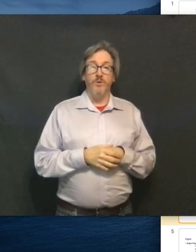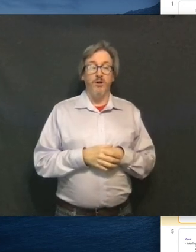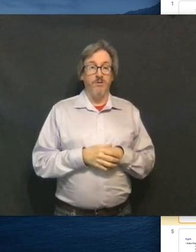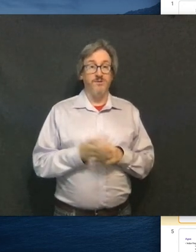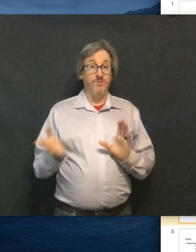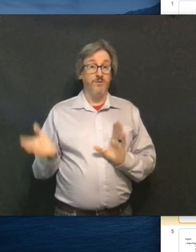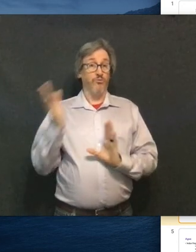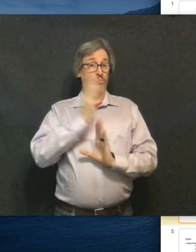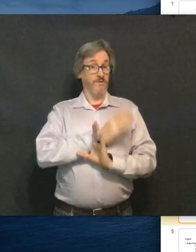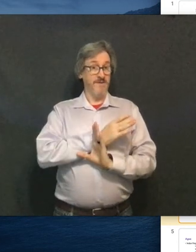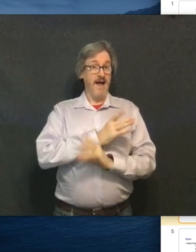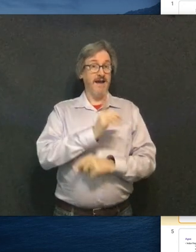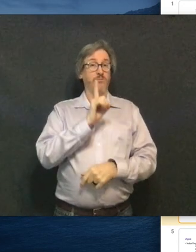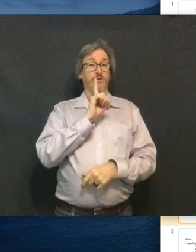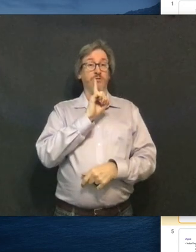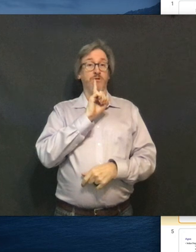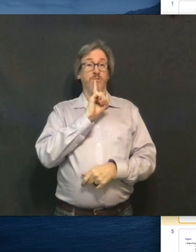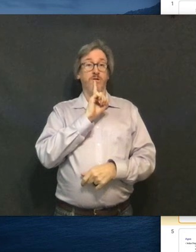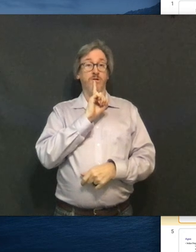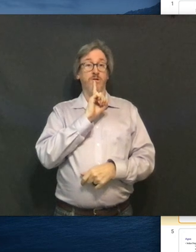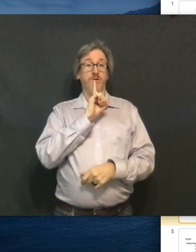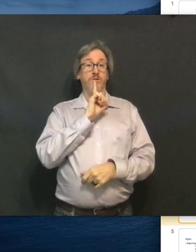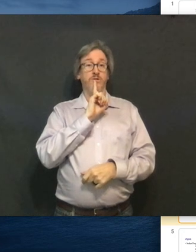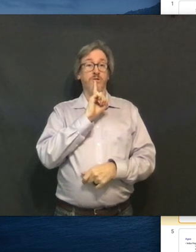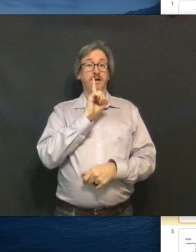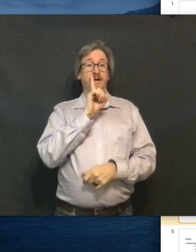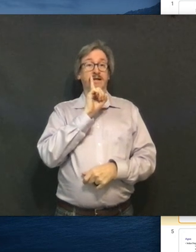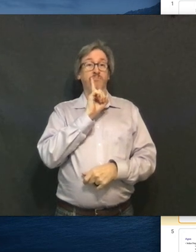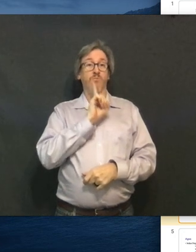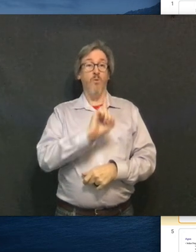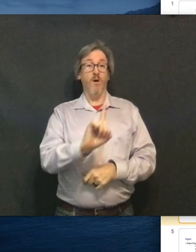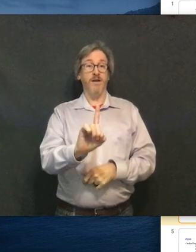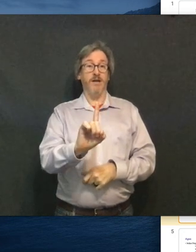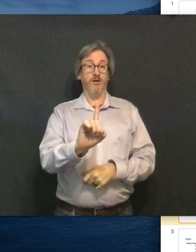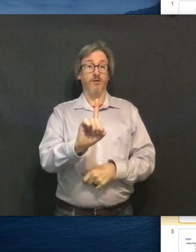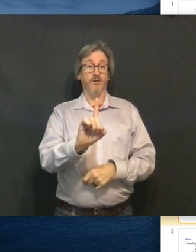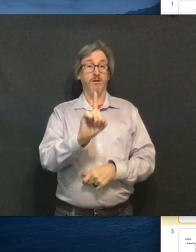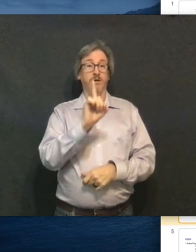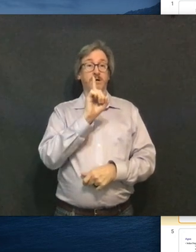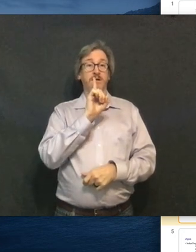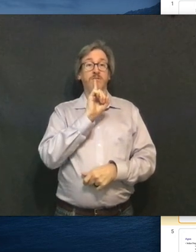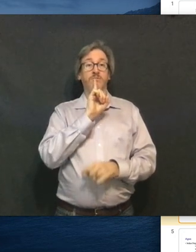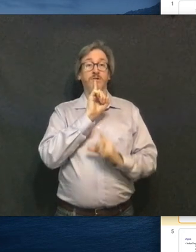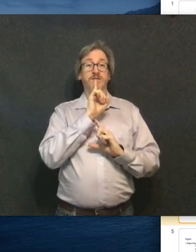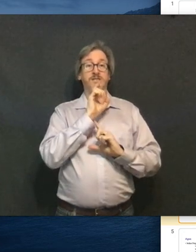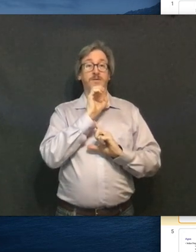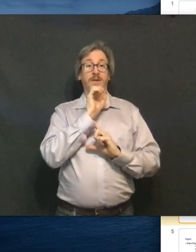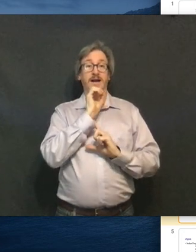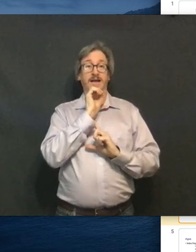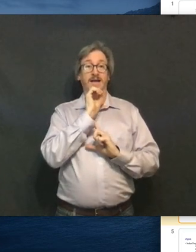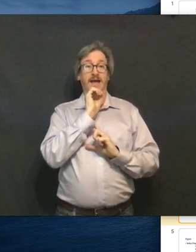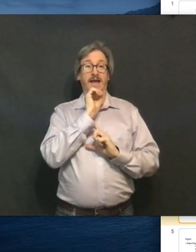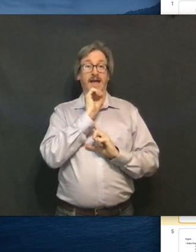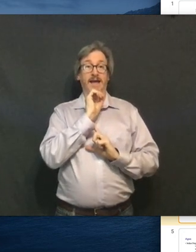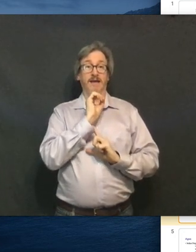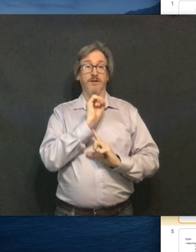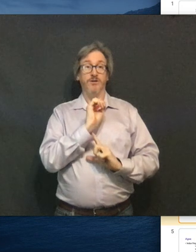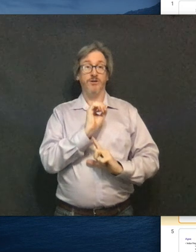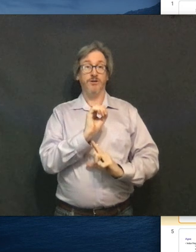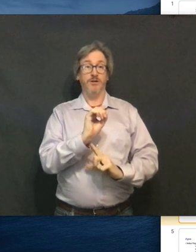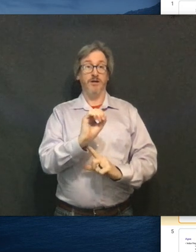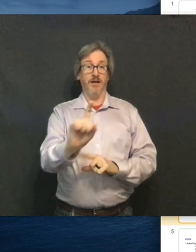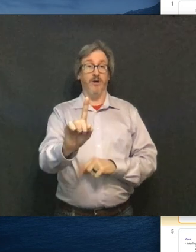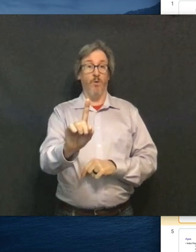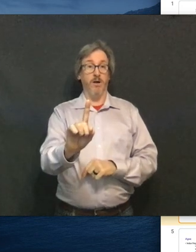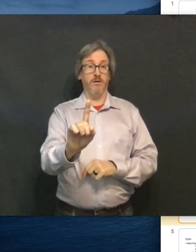You can also do the rule of nine where you go one year which is combining age